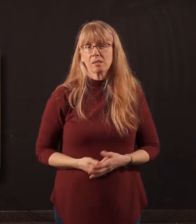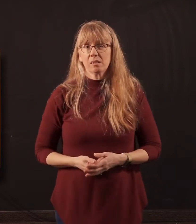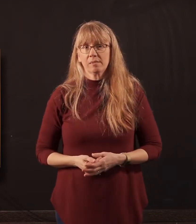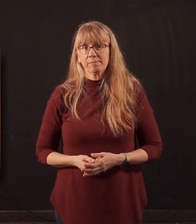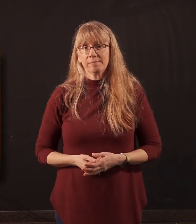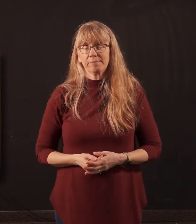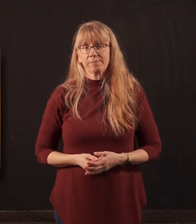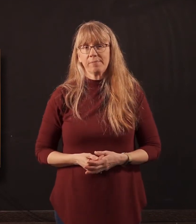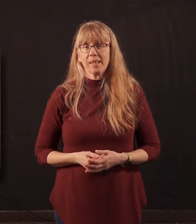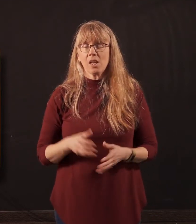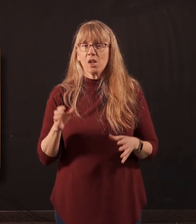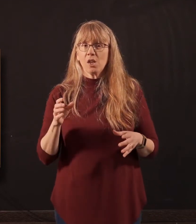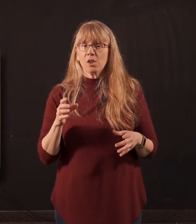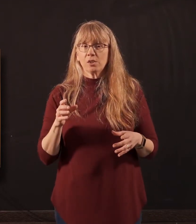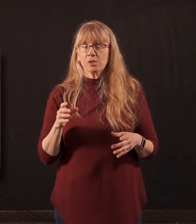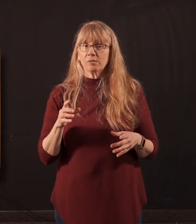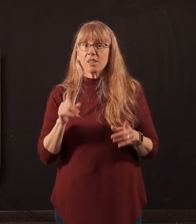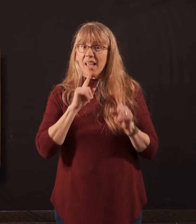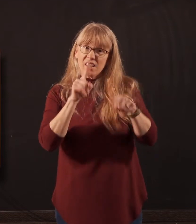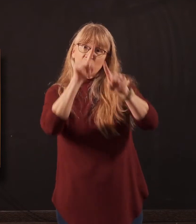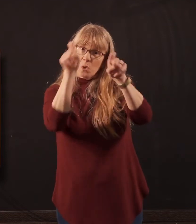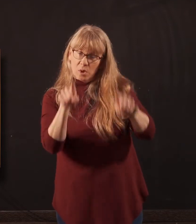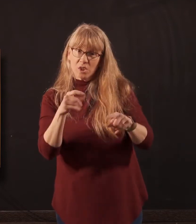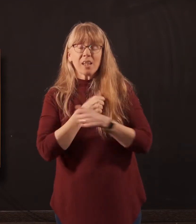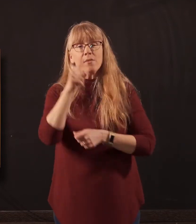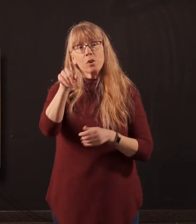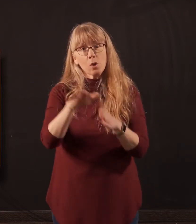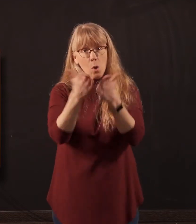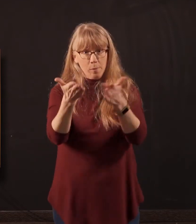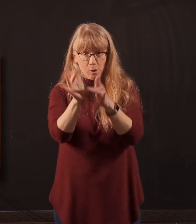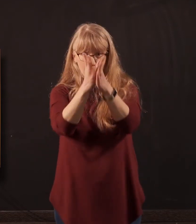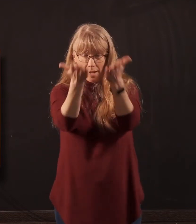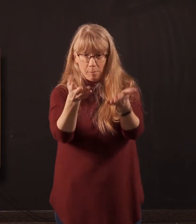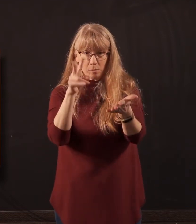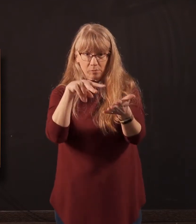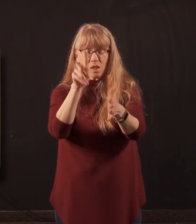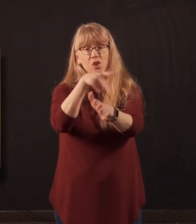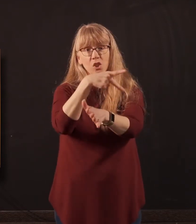In order to deal with these questions, I'd love for you to open up your Bible and turn to Psalm 27.